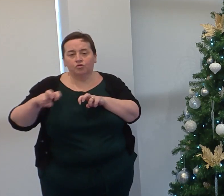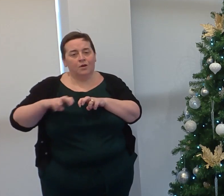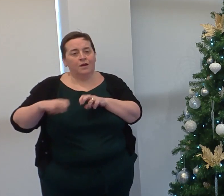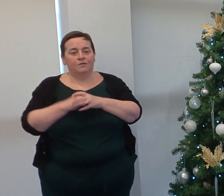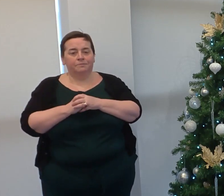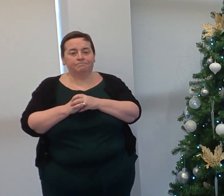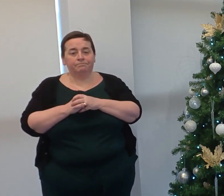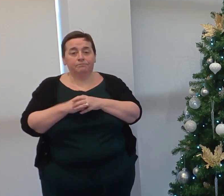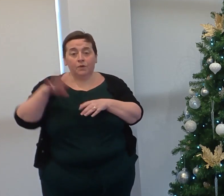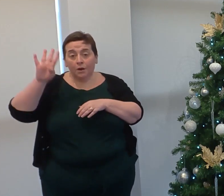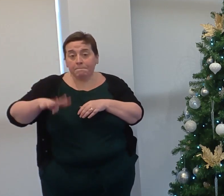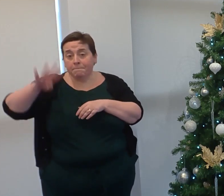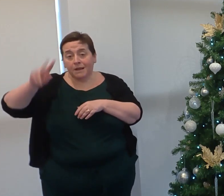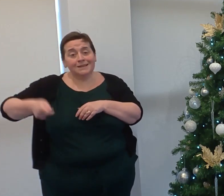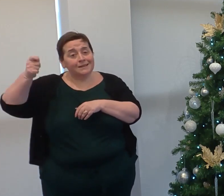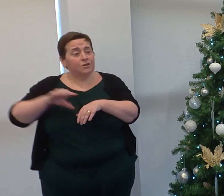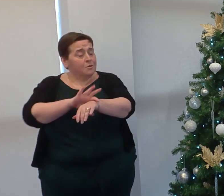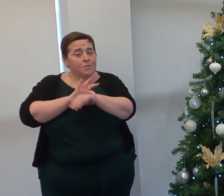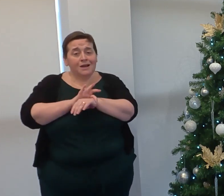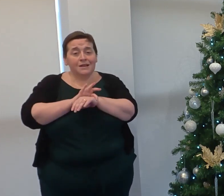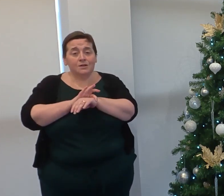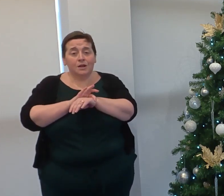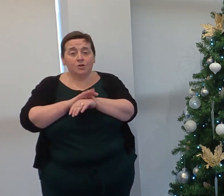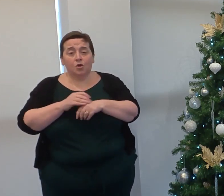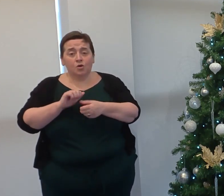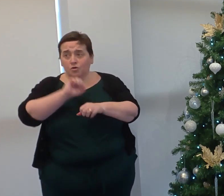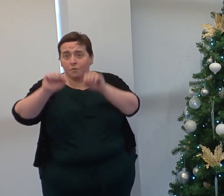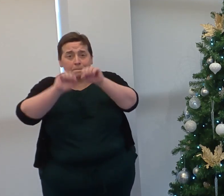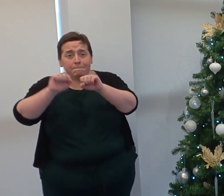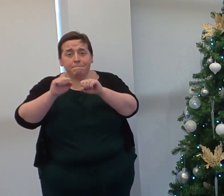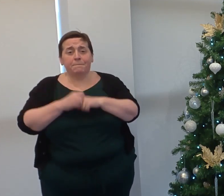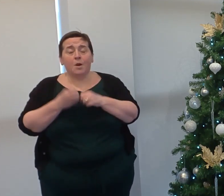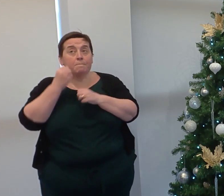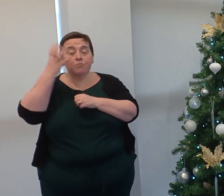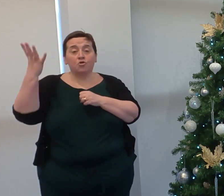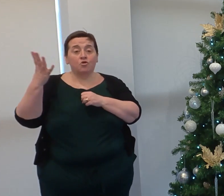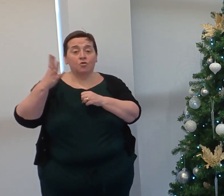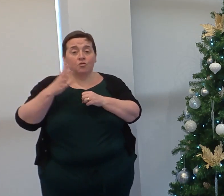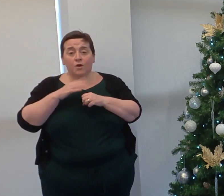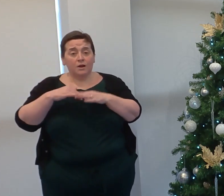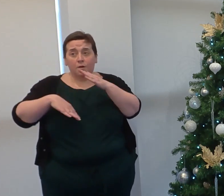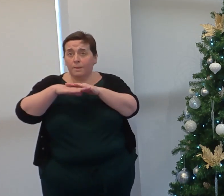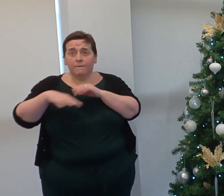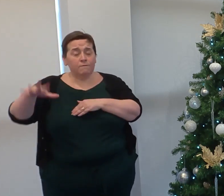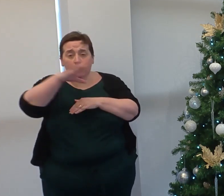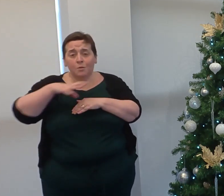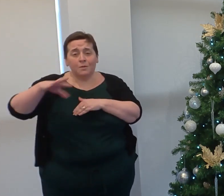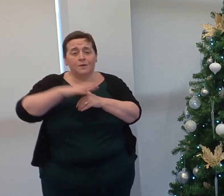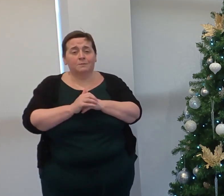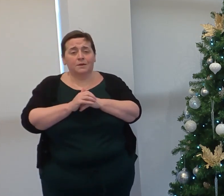campus. For painting and decorating apprentices, you have brightened and maintained the painting works throughout the campus to an